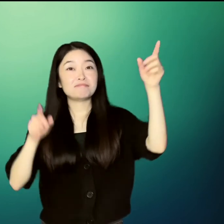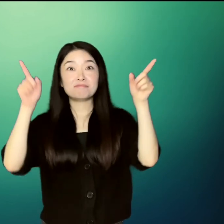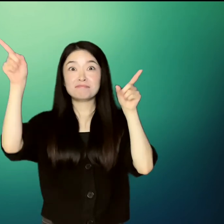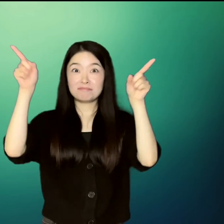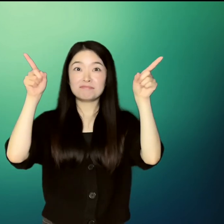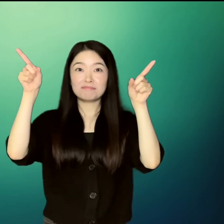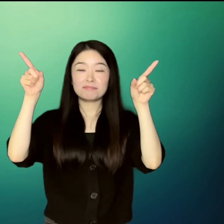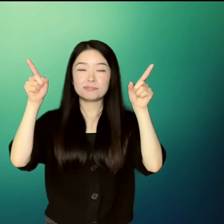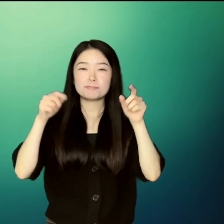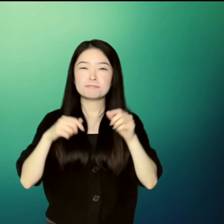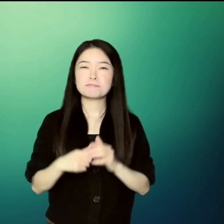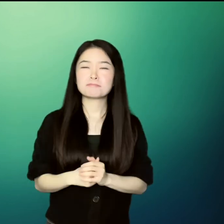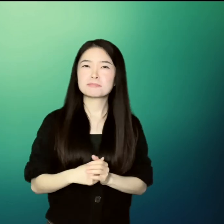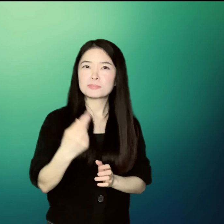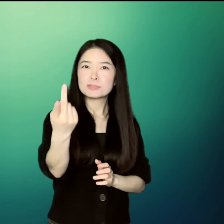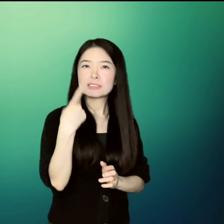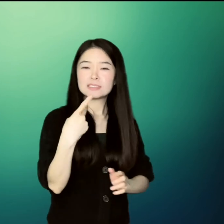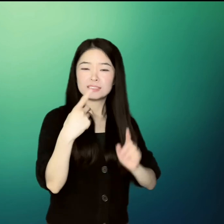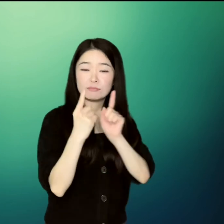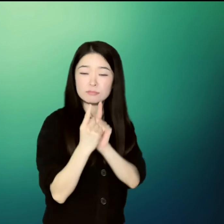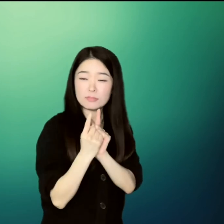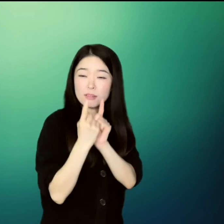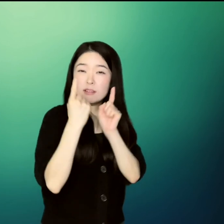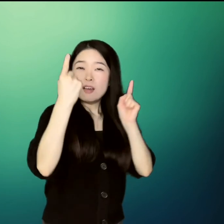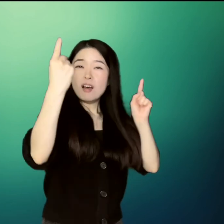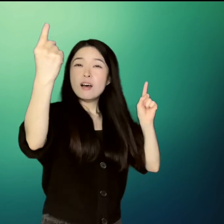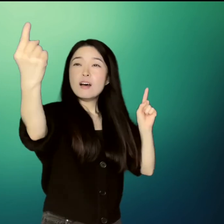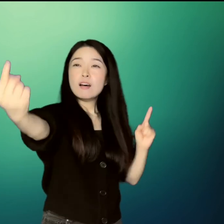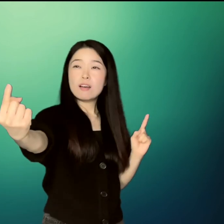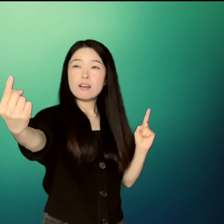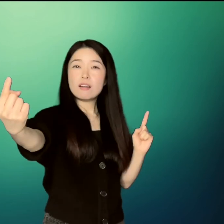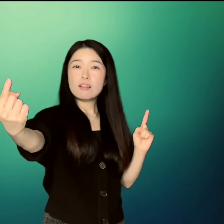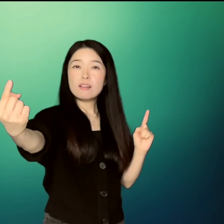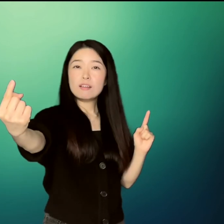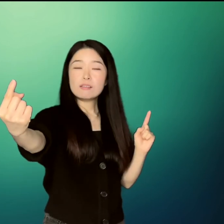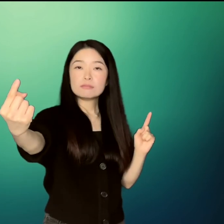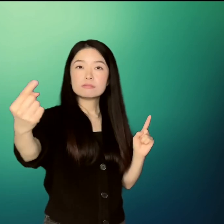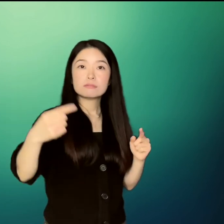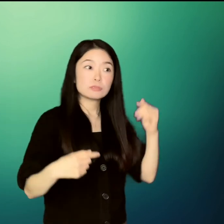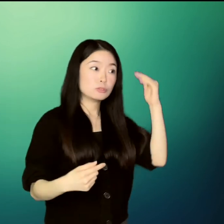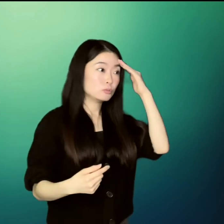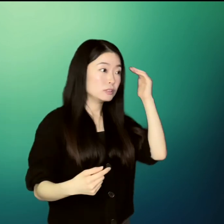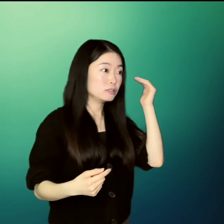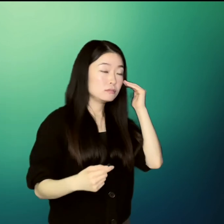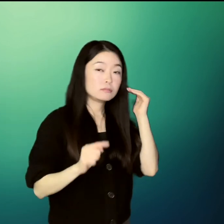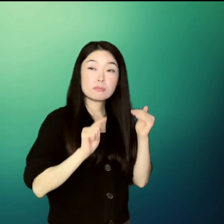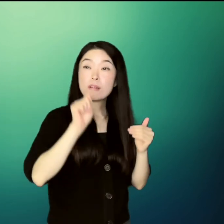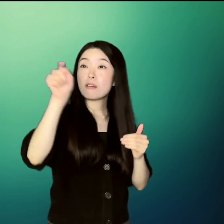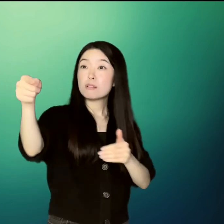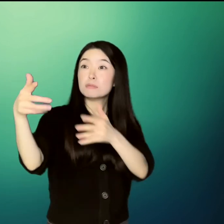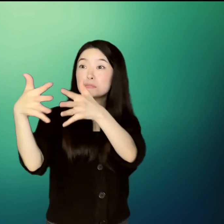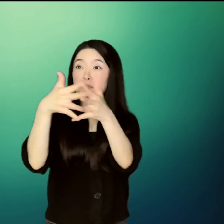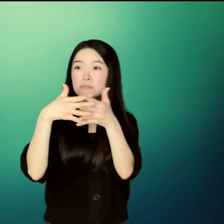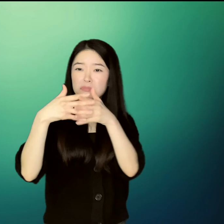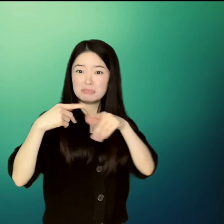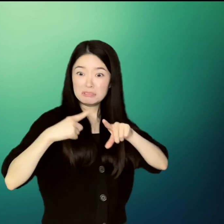No matter how far apart we are, and no matter how different America is from Korea,